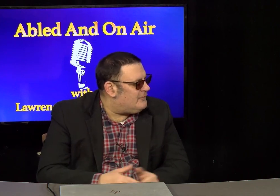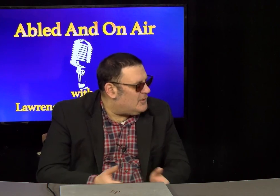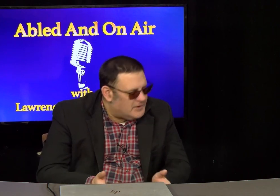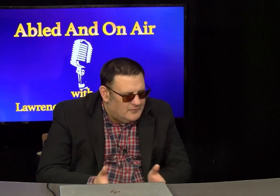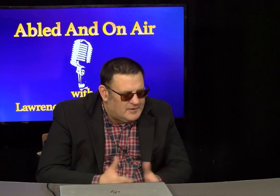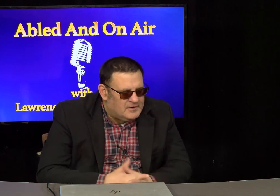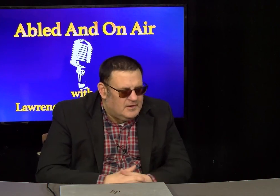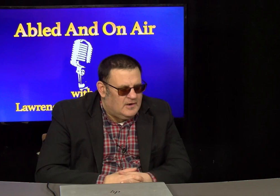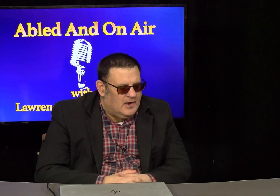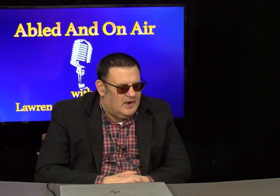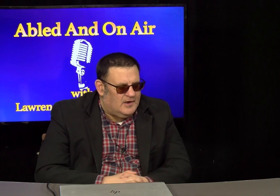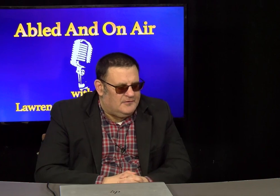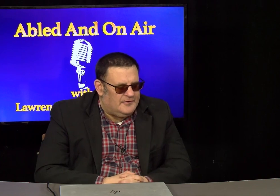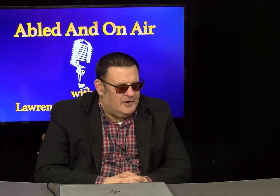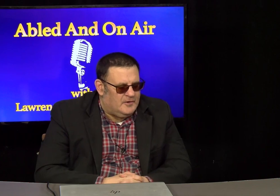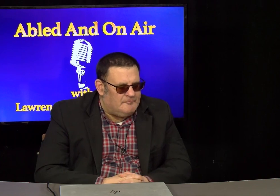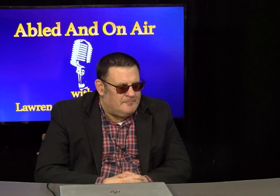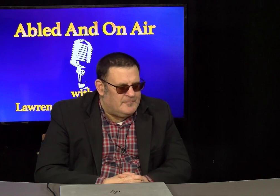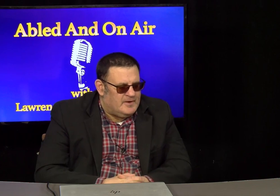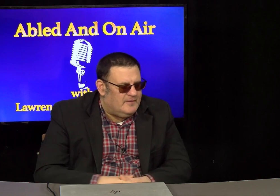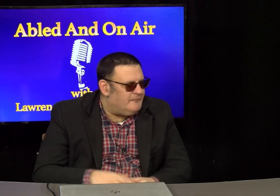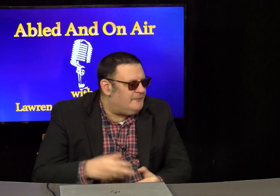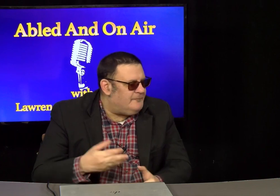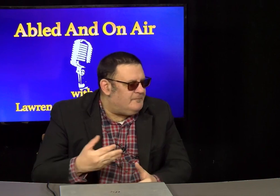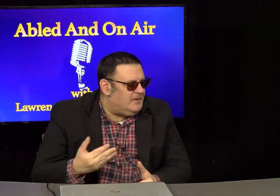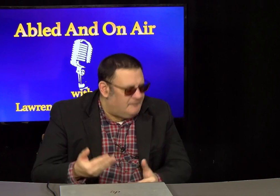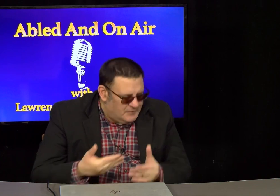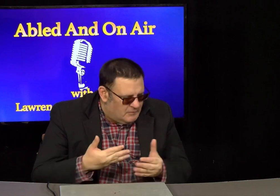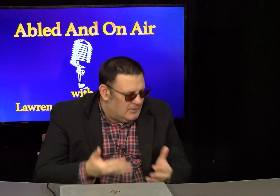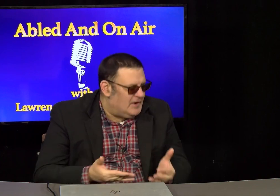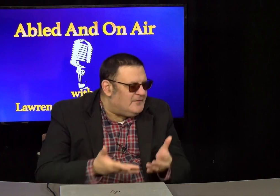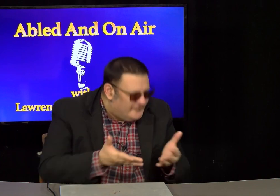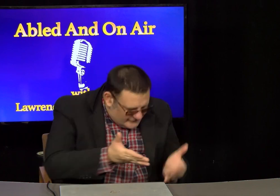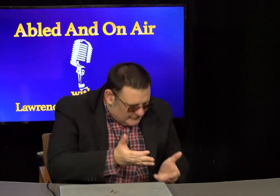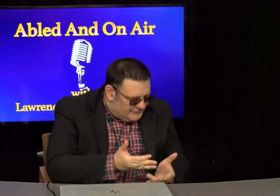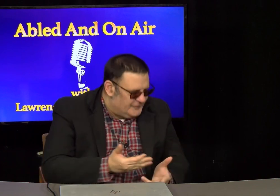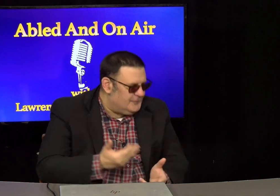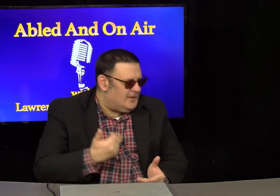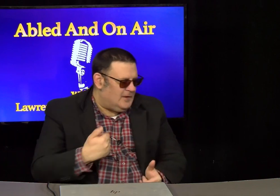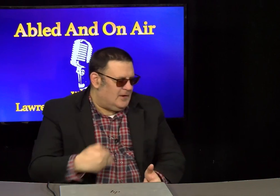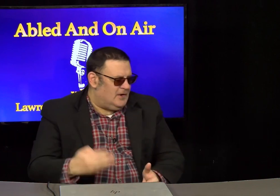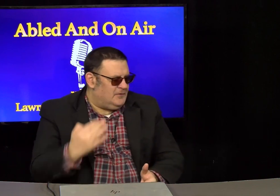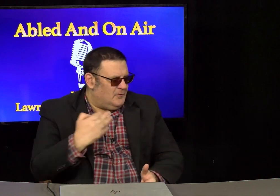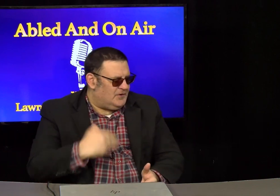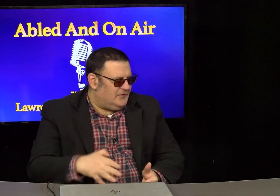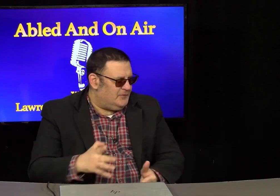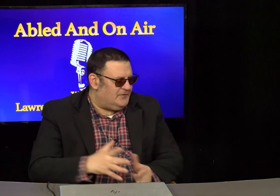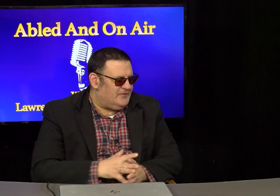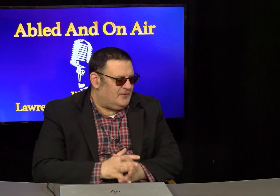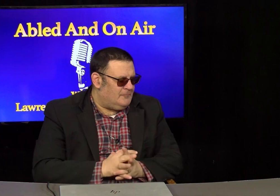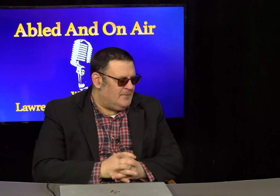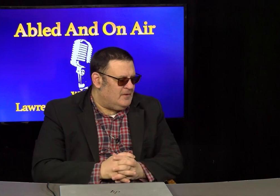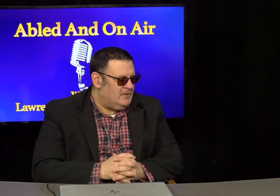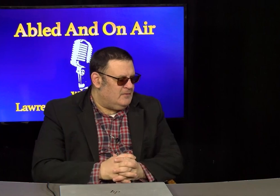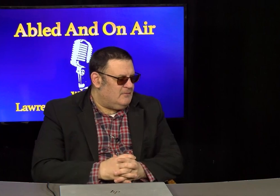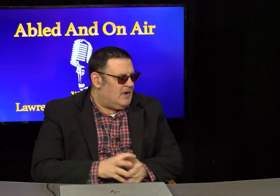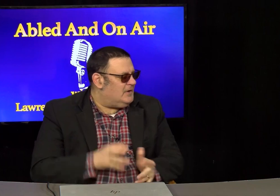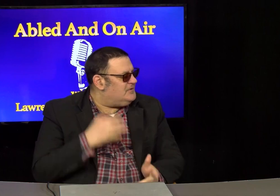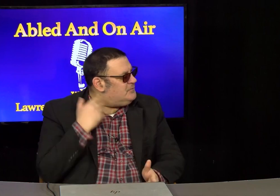Hard of Hearing? And, if you don't mind, it's up to you how you want to deal with this. How did you